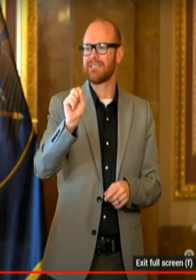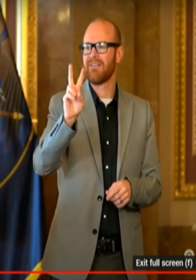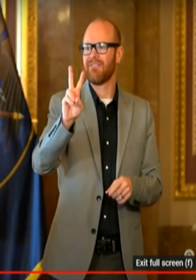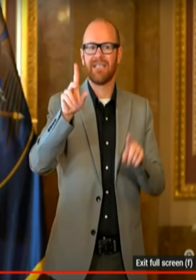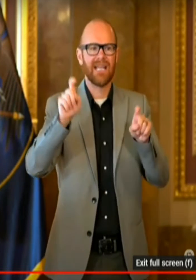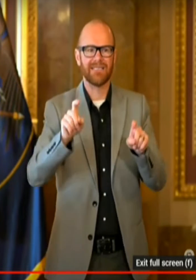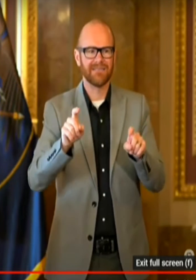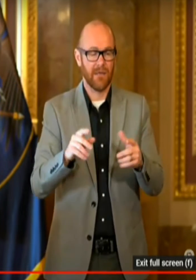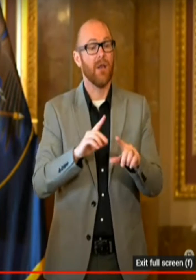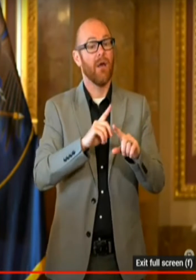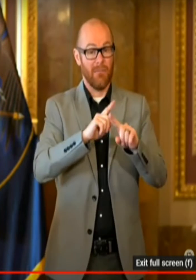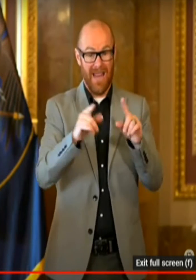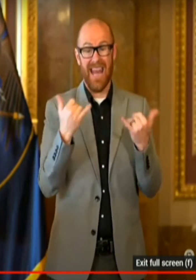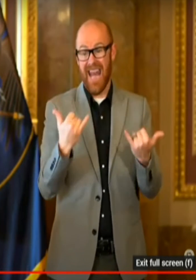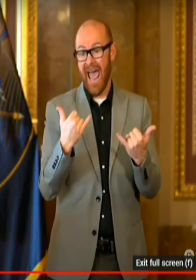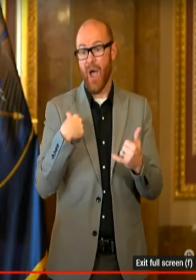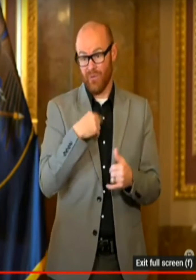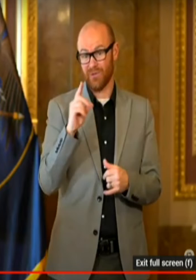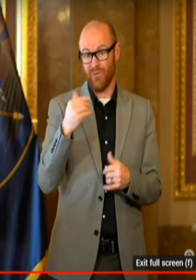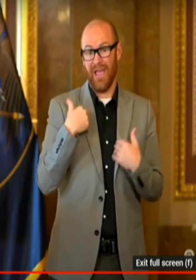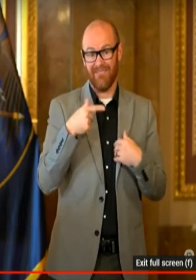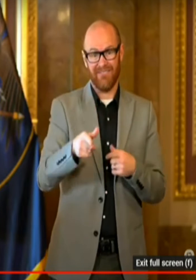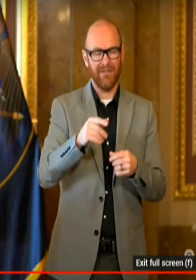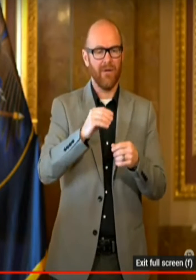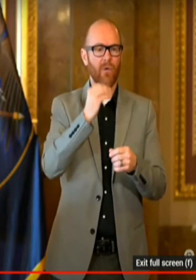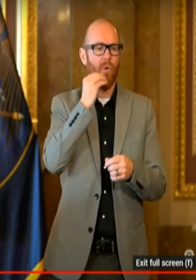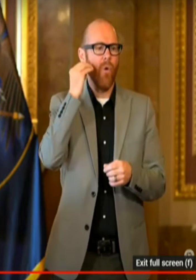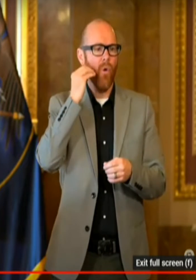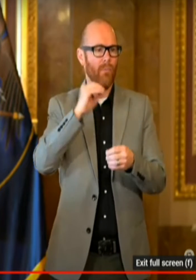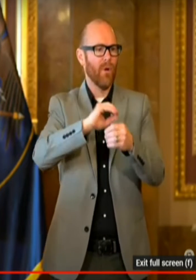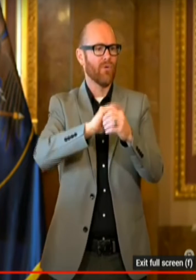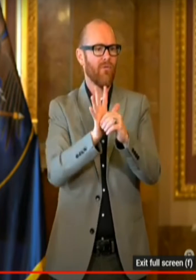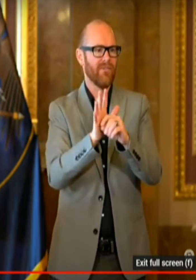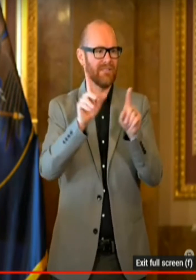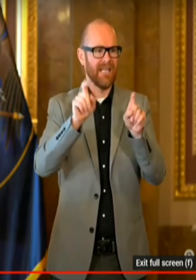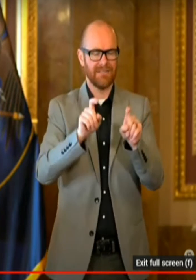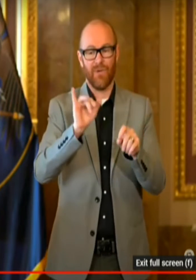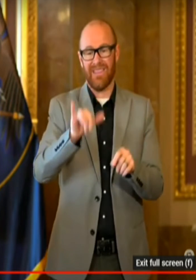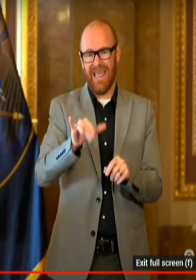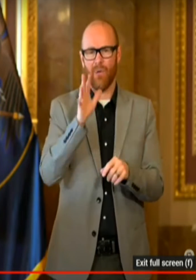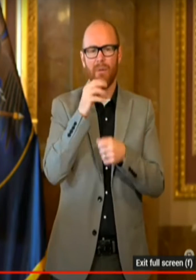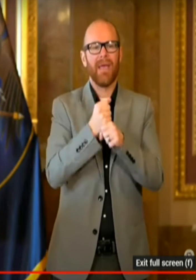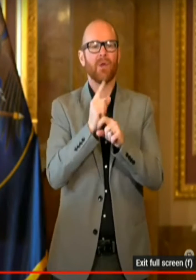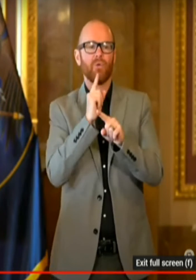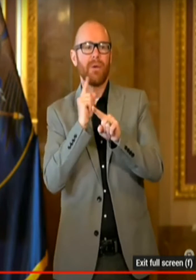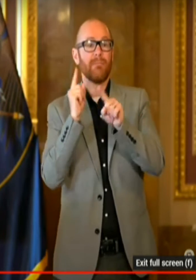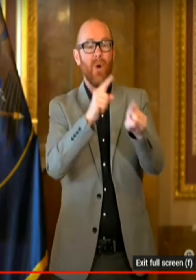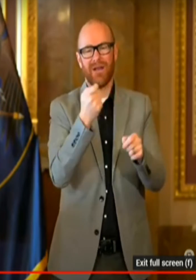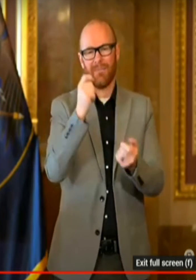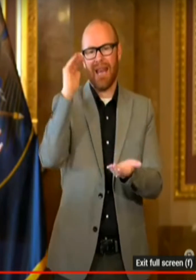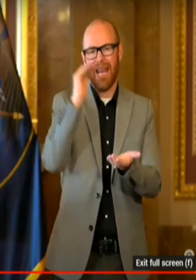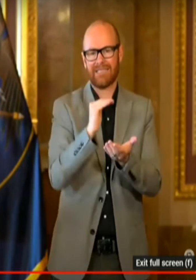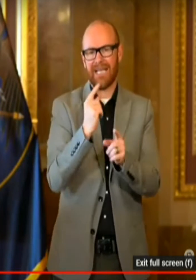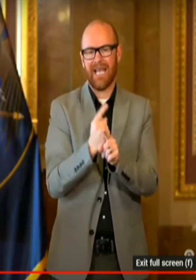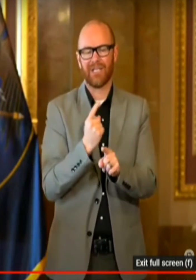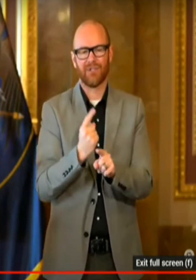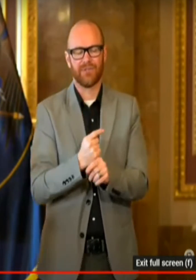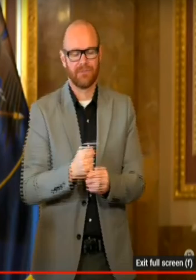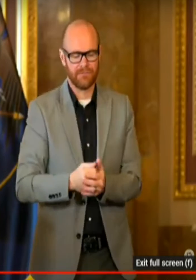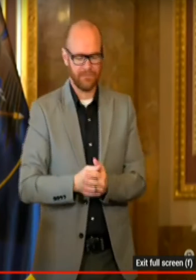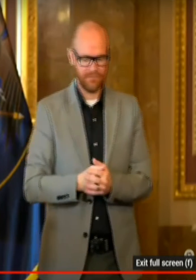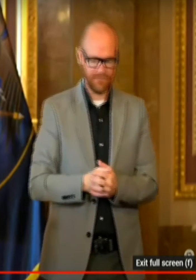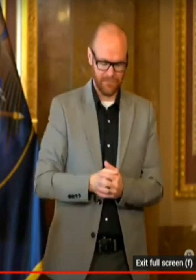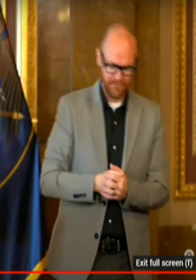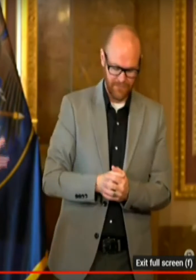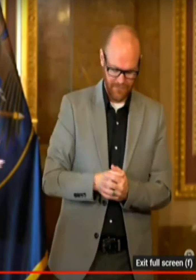now we do have these home COVID tests. So that's always going to make reporting less accurate. Now, fortunately, we are one state that